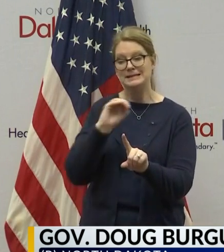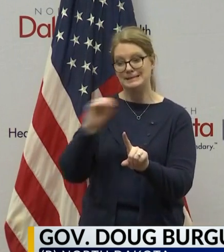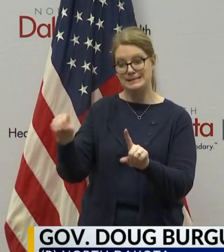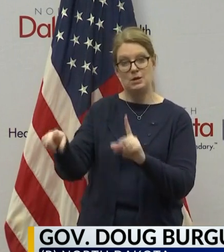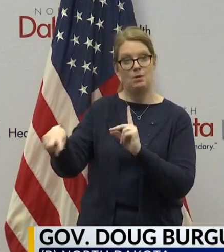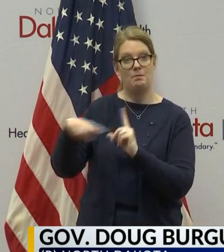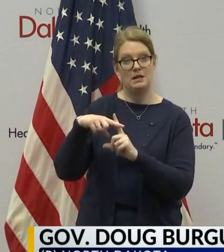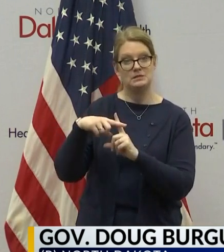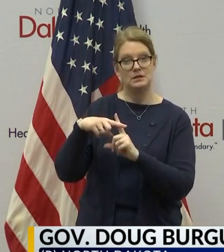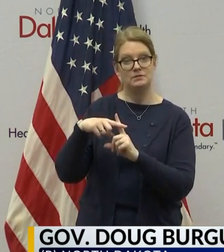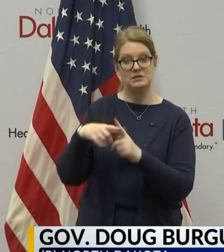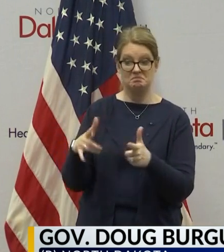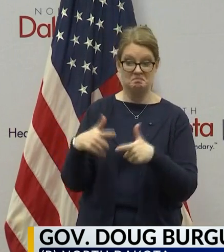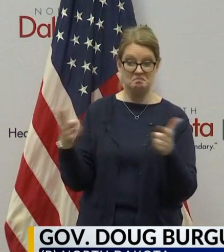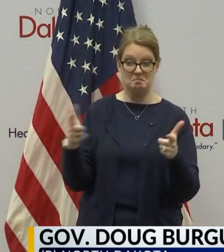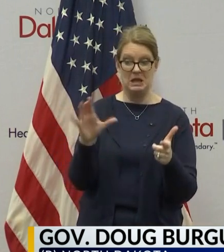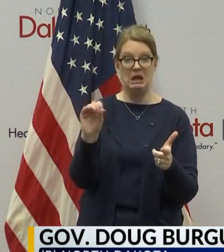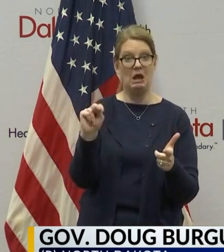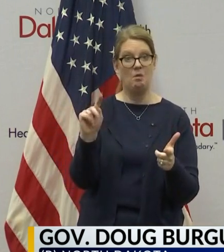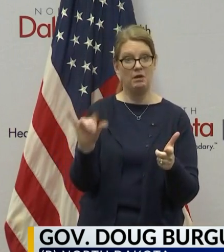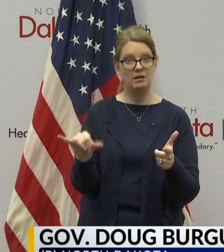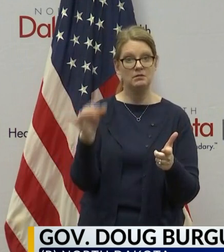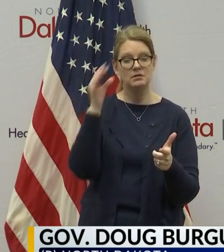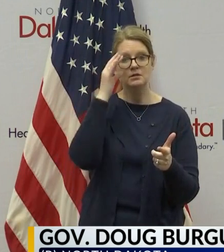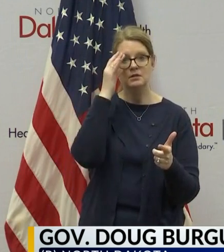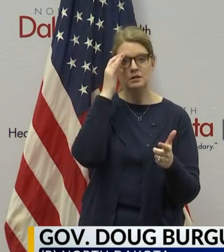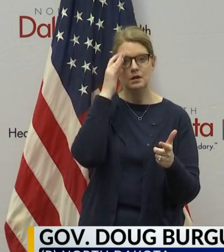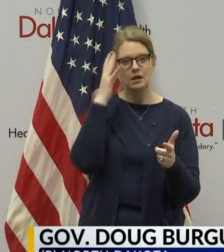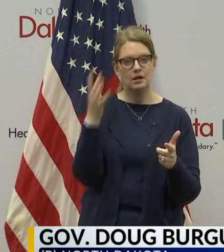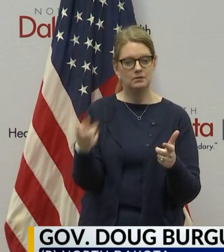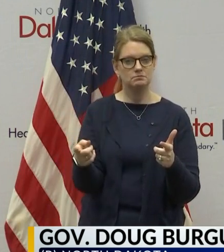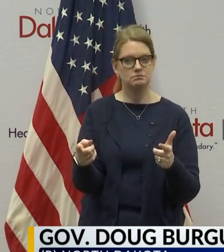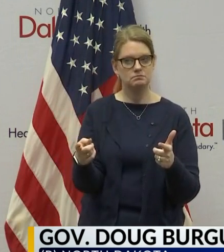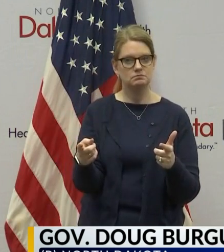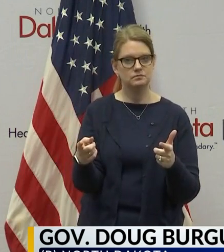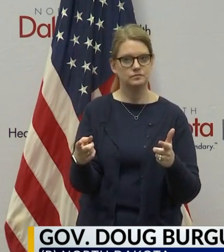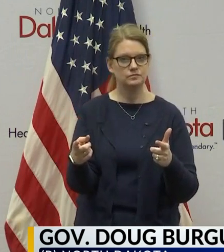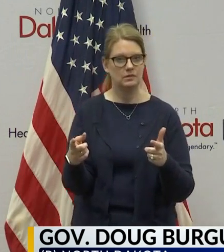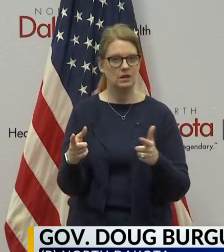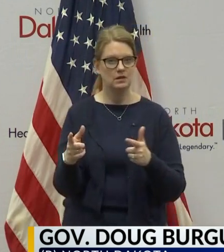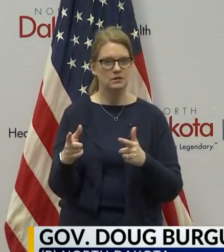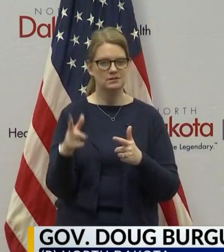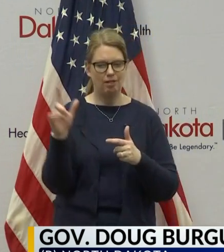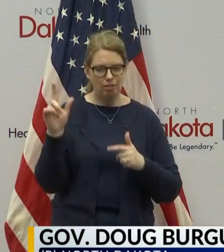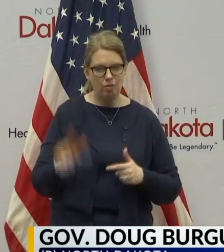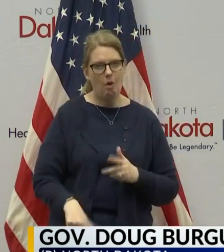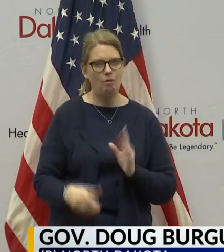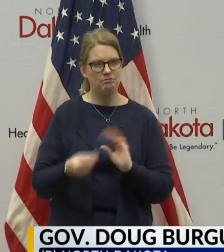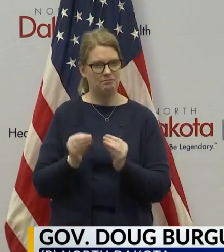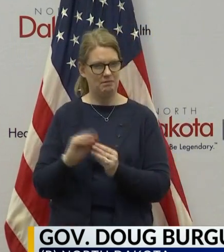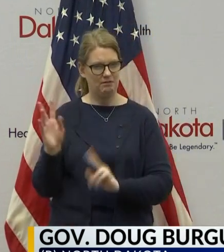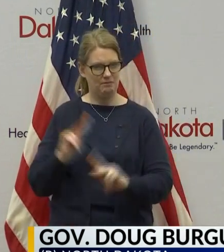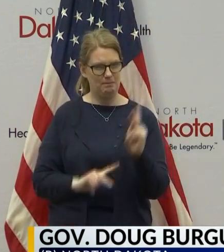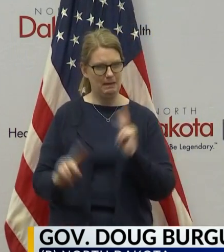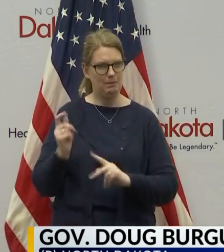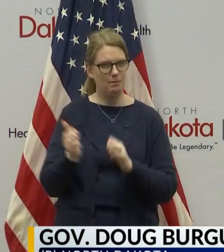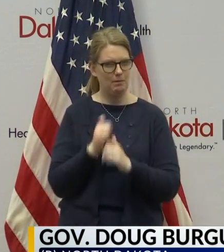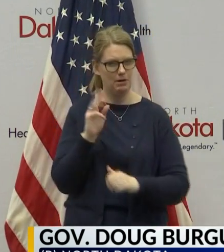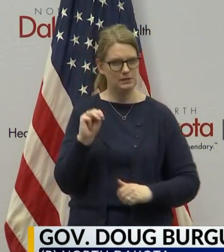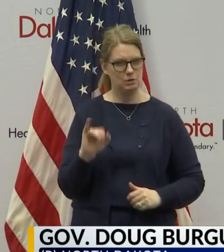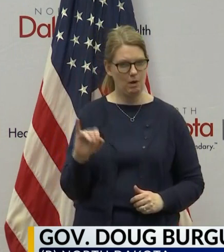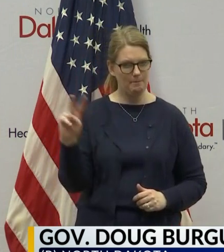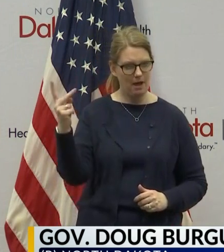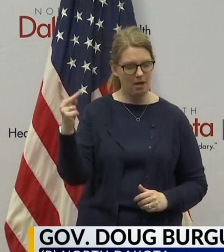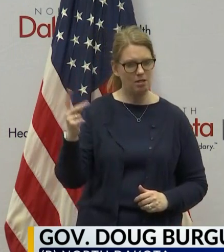positives, a large county with, you know, very low population per square mile,